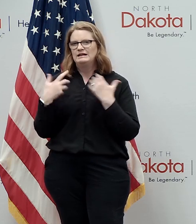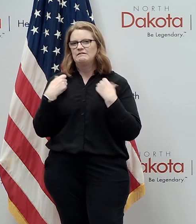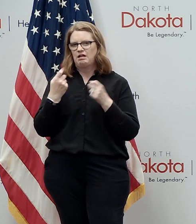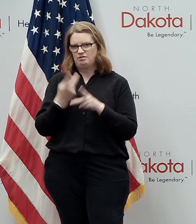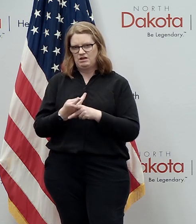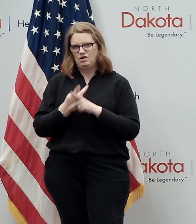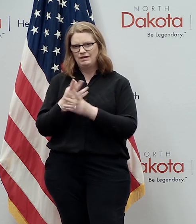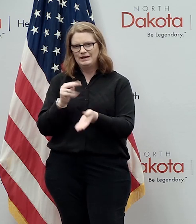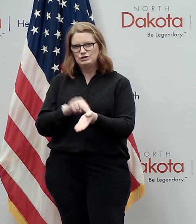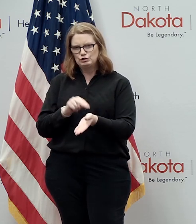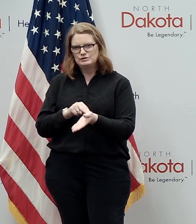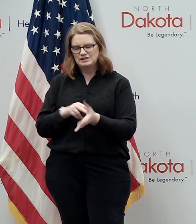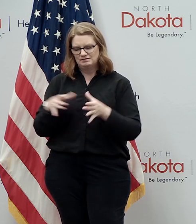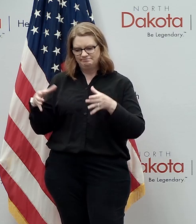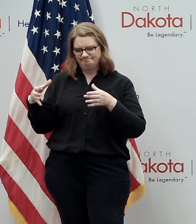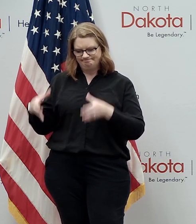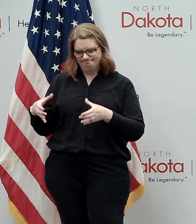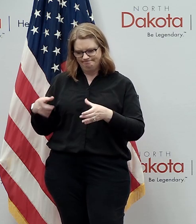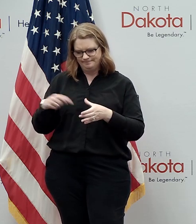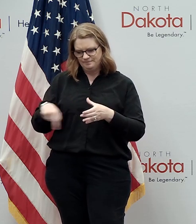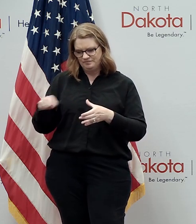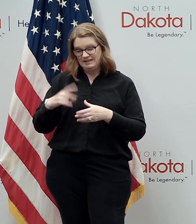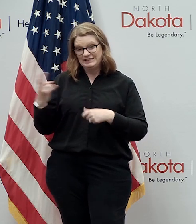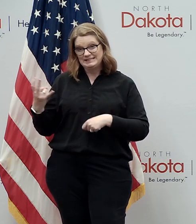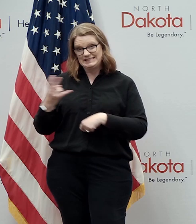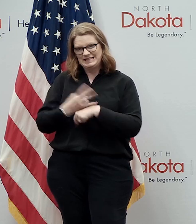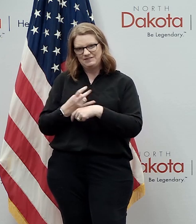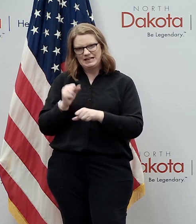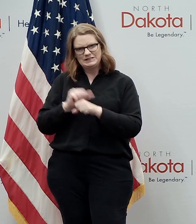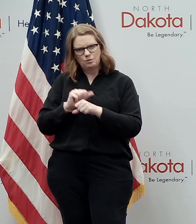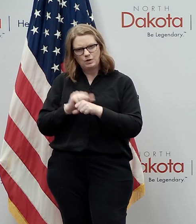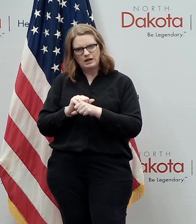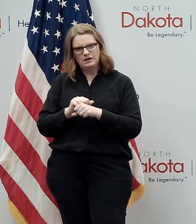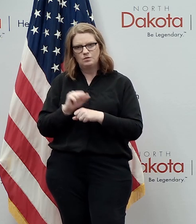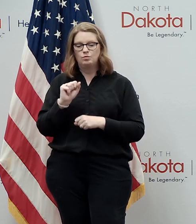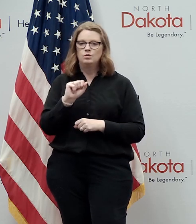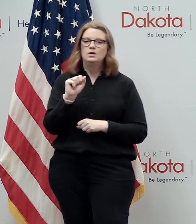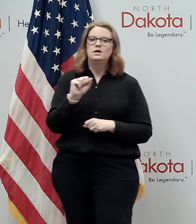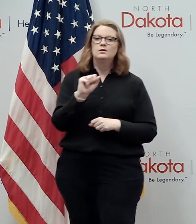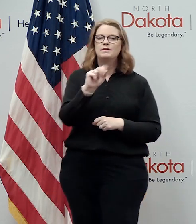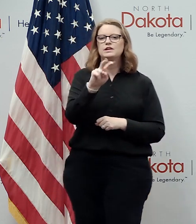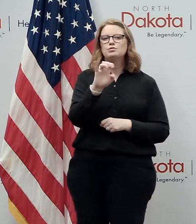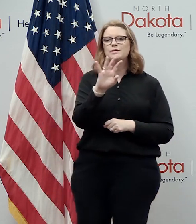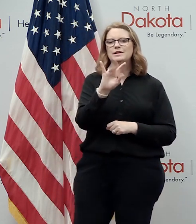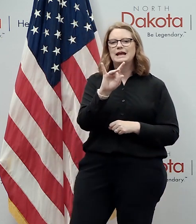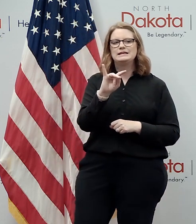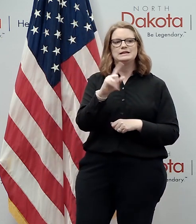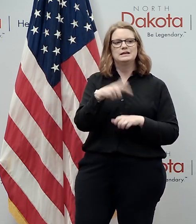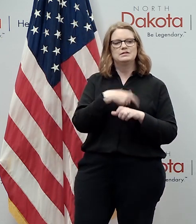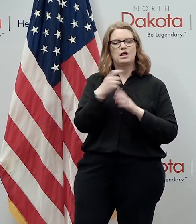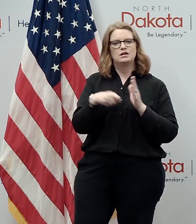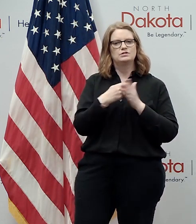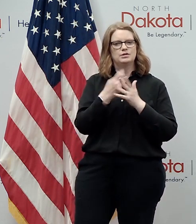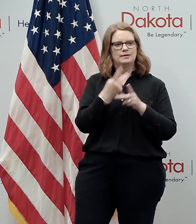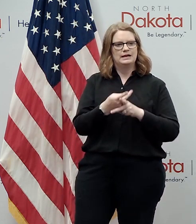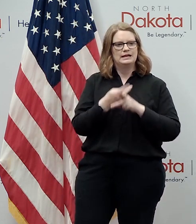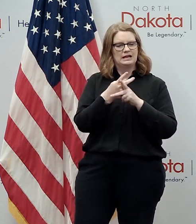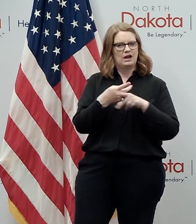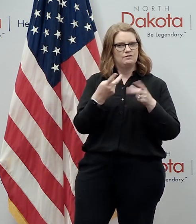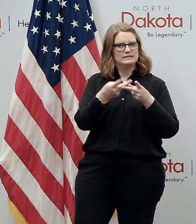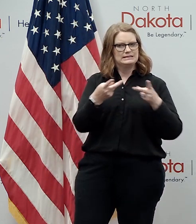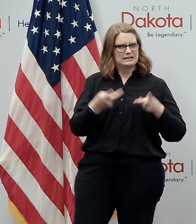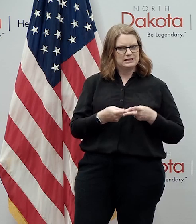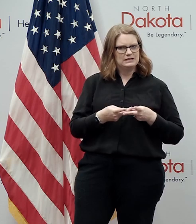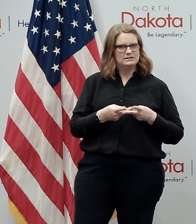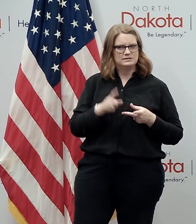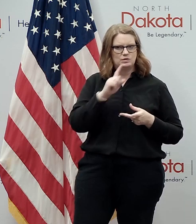working uh again seven days a week uh with the 218 uh long-term care facilities in north dakota uh